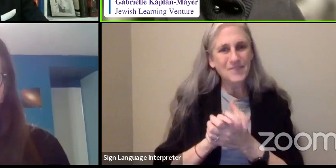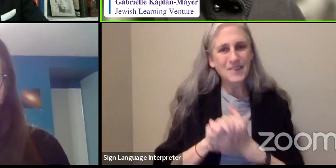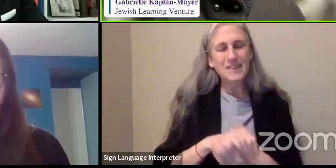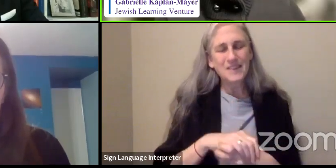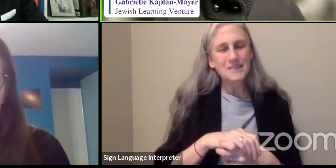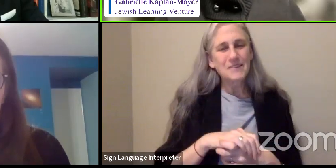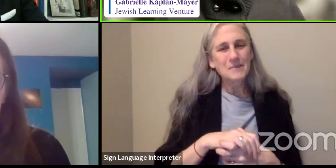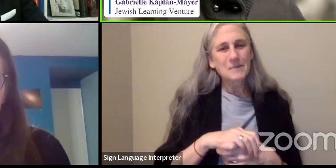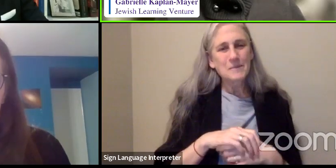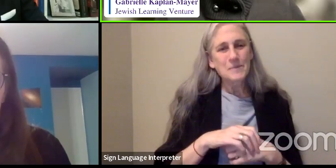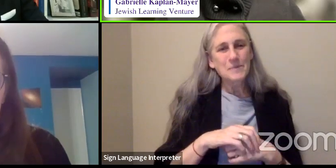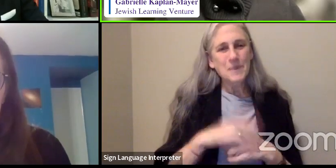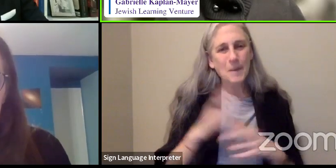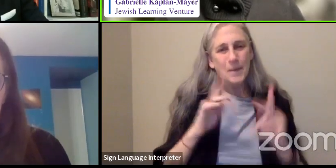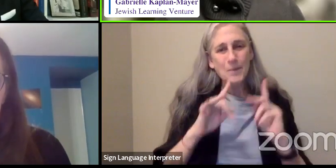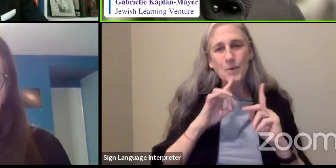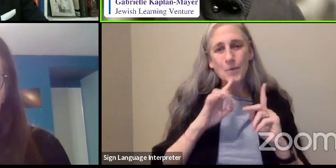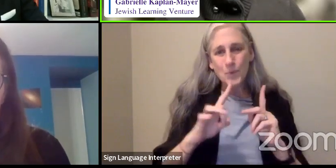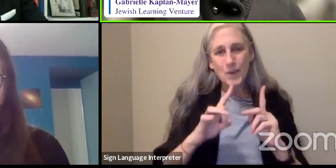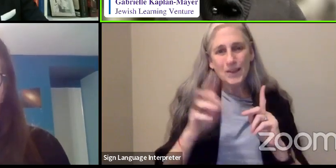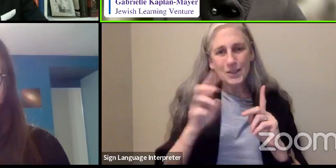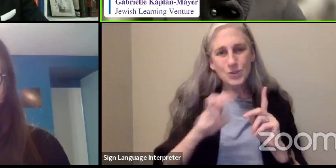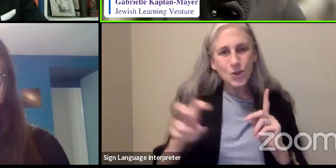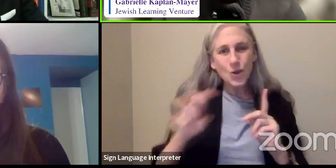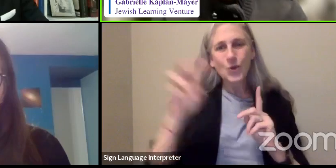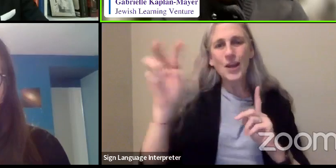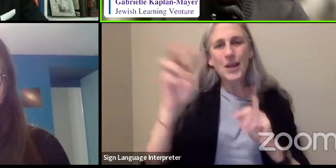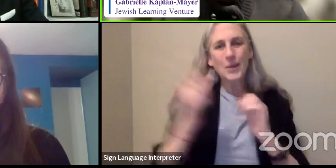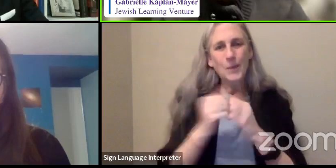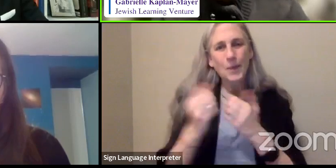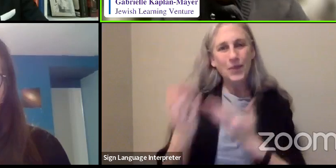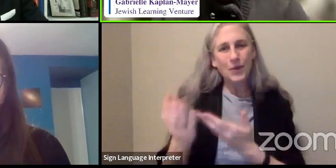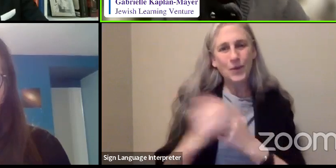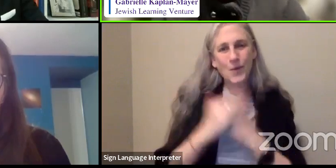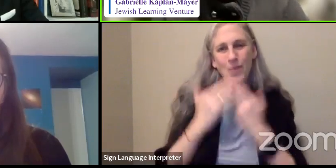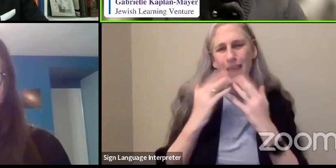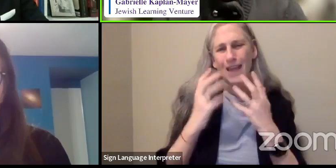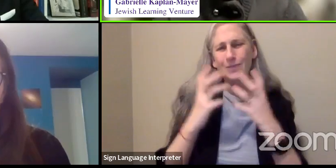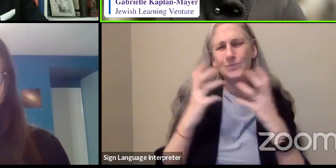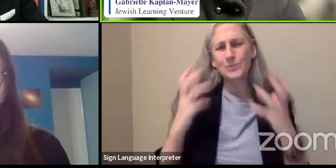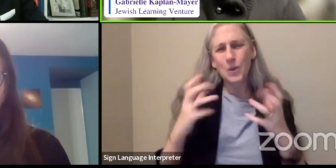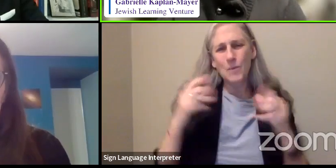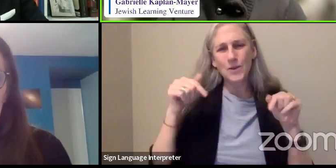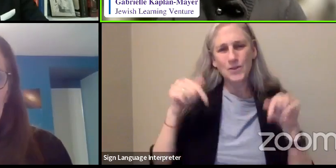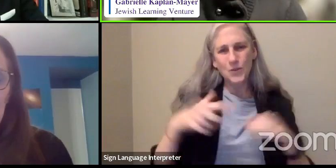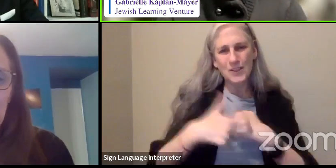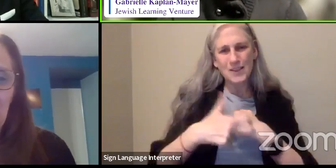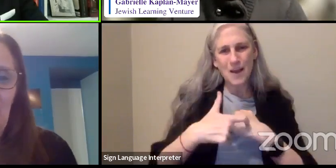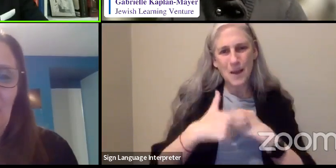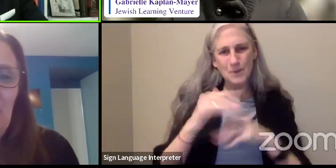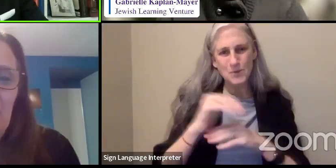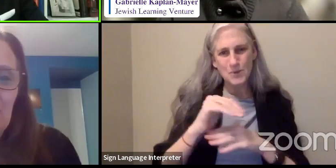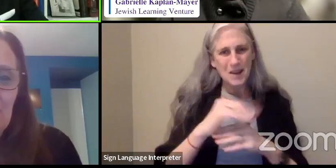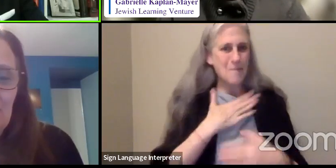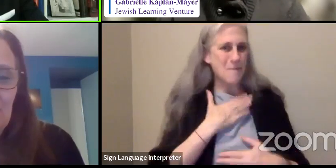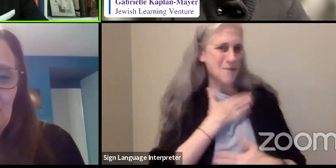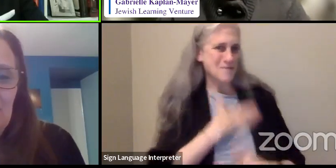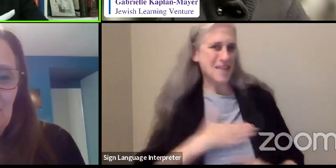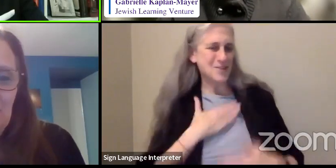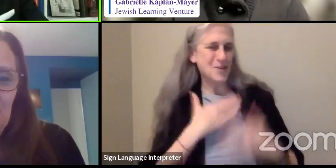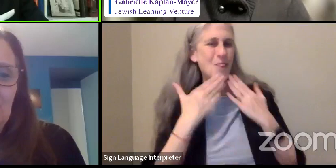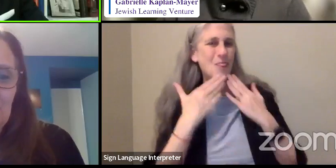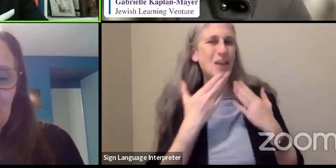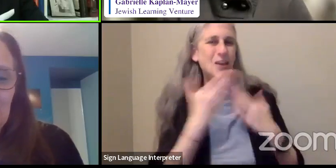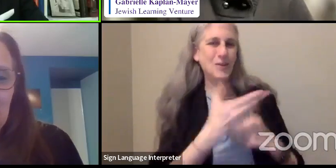who have really journeyed with you. So thank you so much for this conversation. My pleasure. Thank